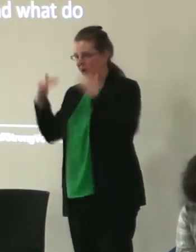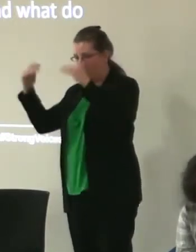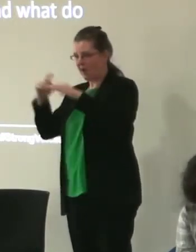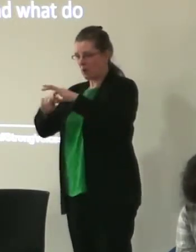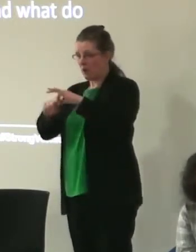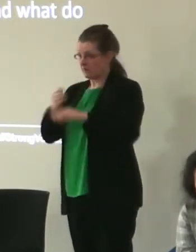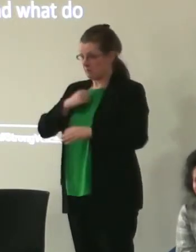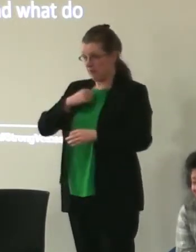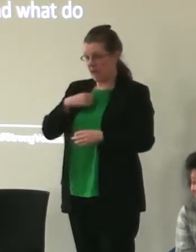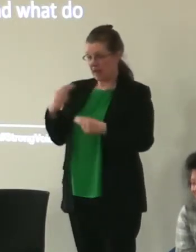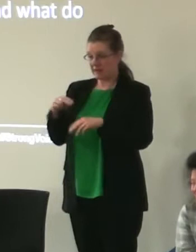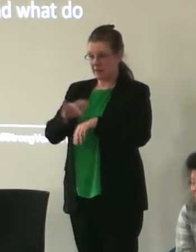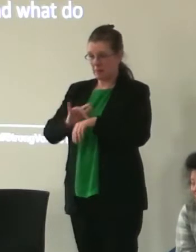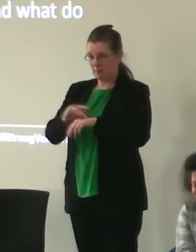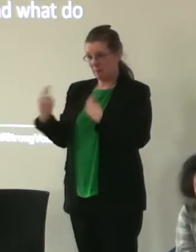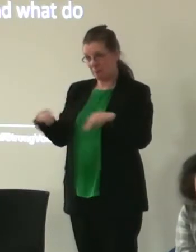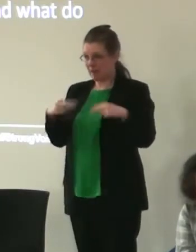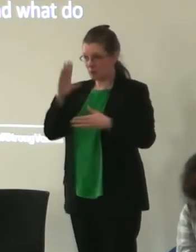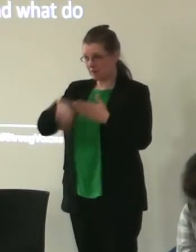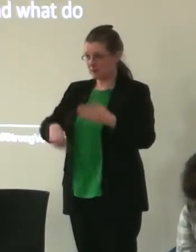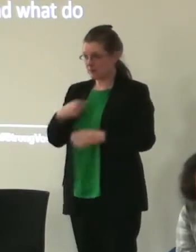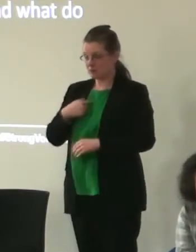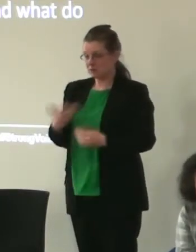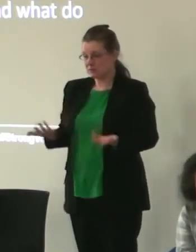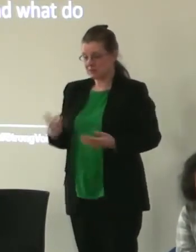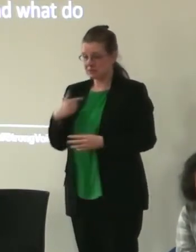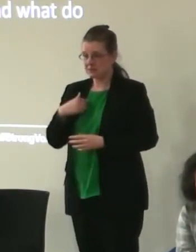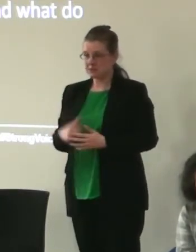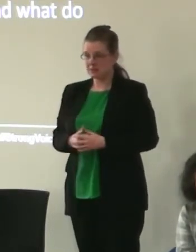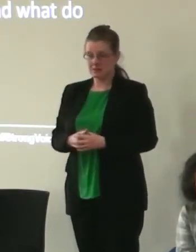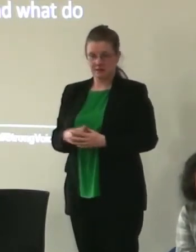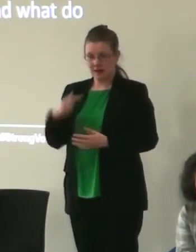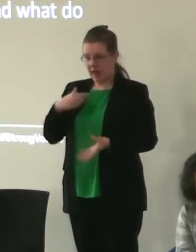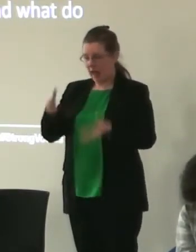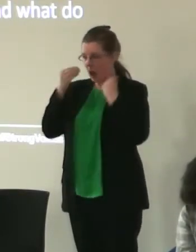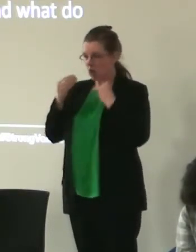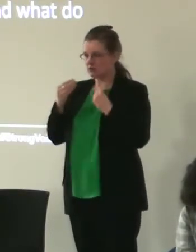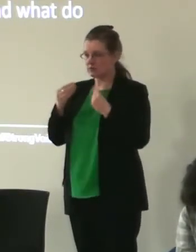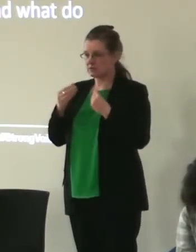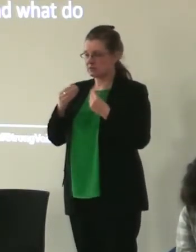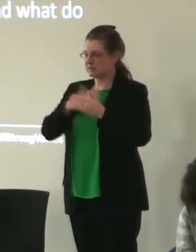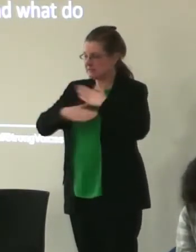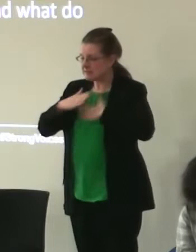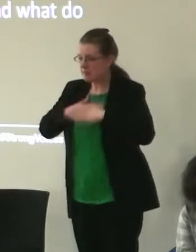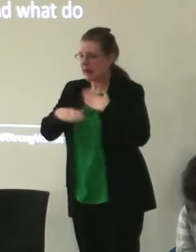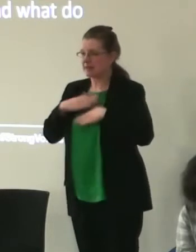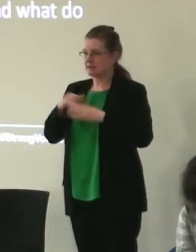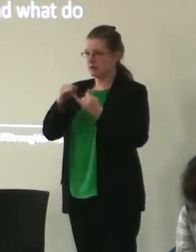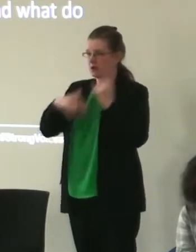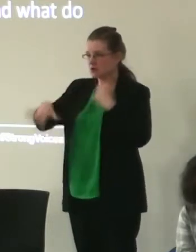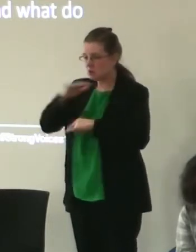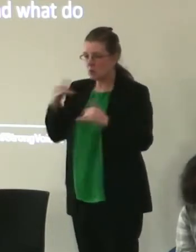panto experience was you know I learned discipline I learned social skills